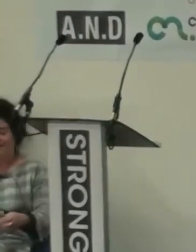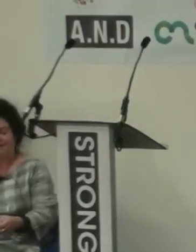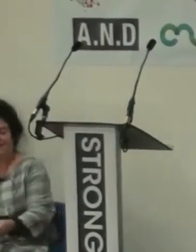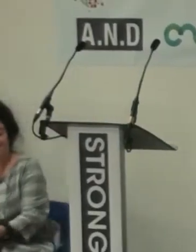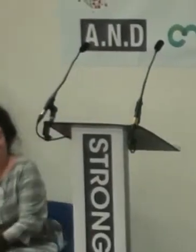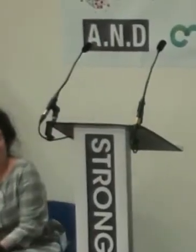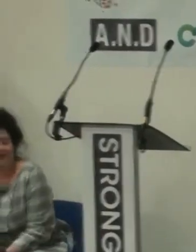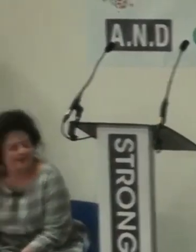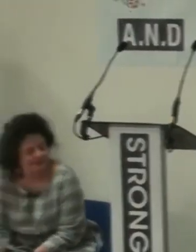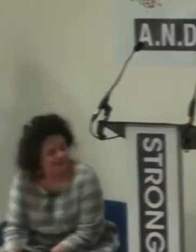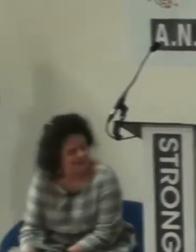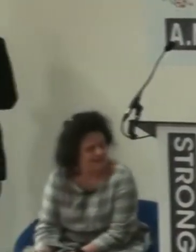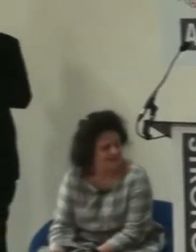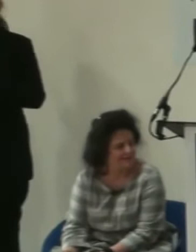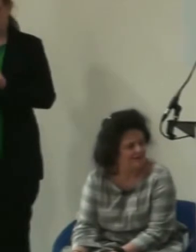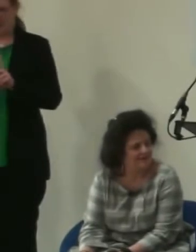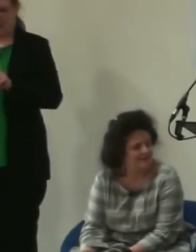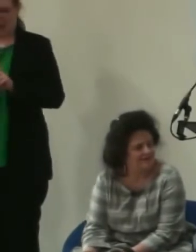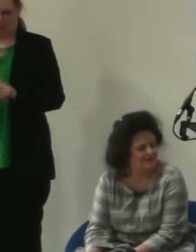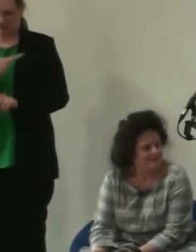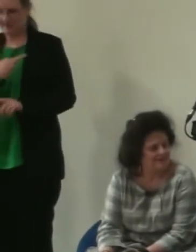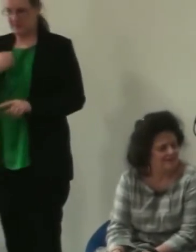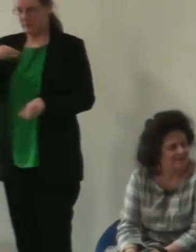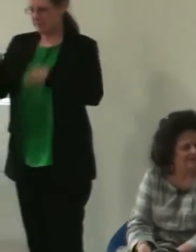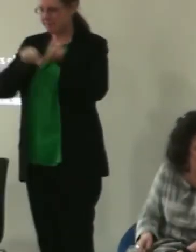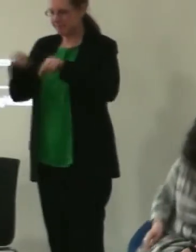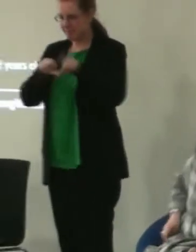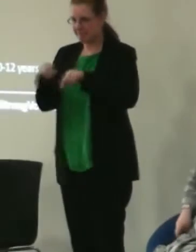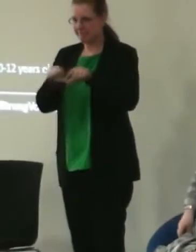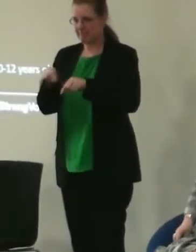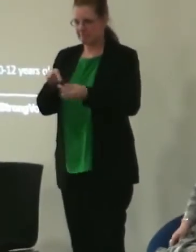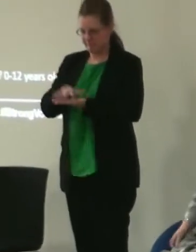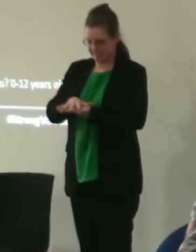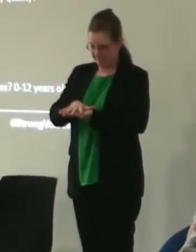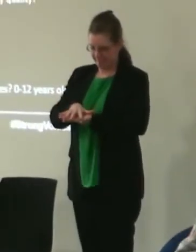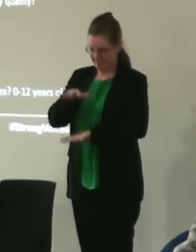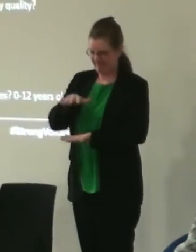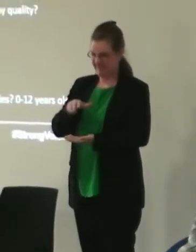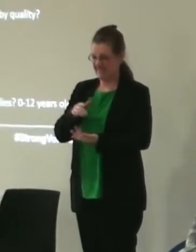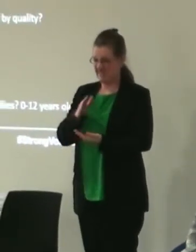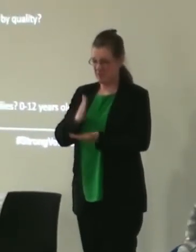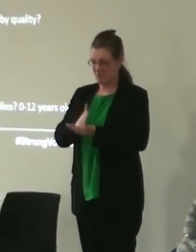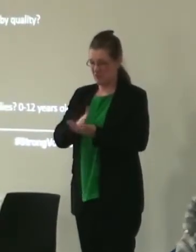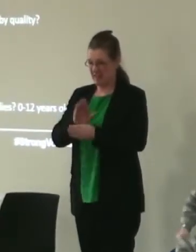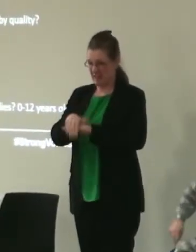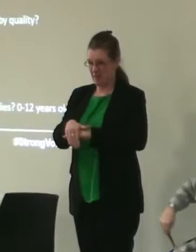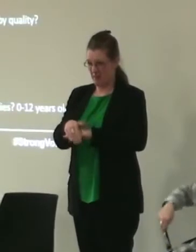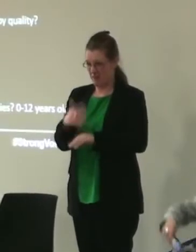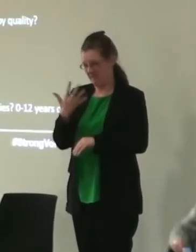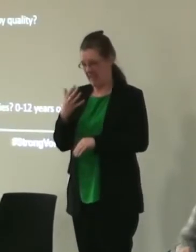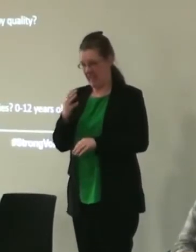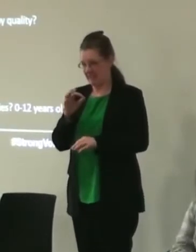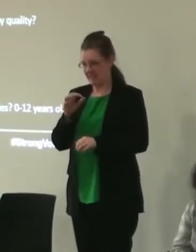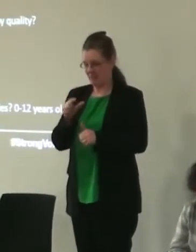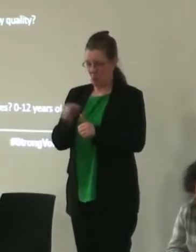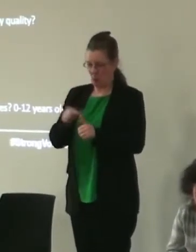So, Katherine and I have selected, well there's a pile that's more than five actually, but we suspect some of them